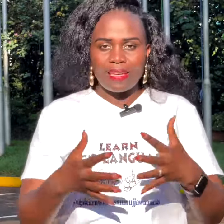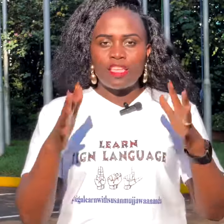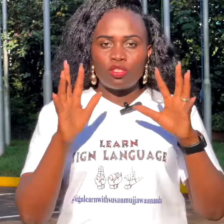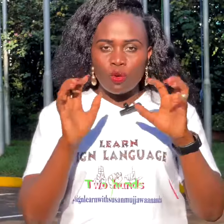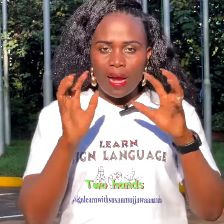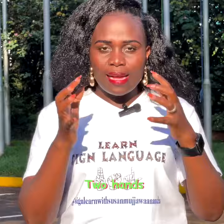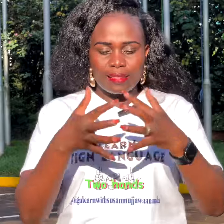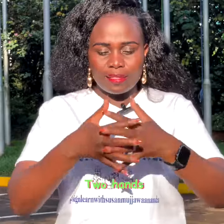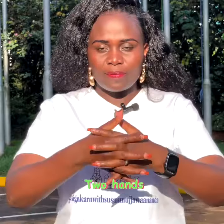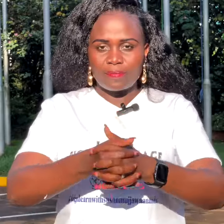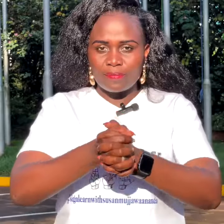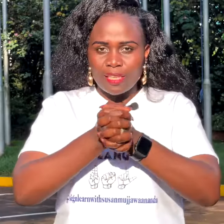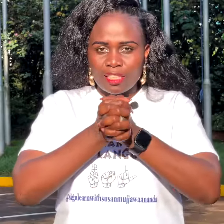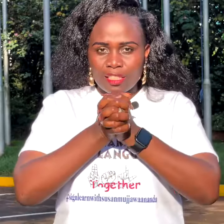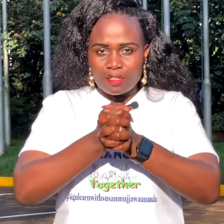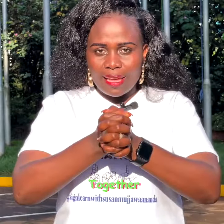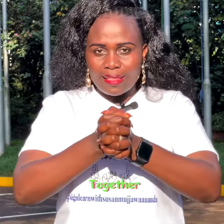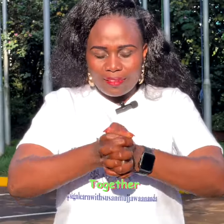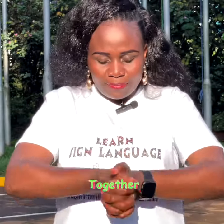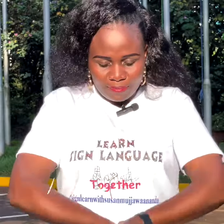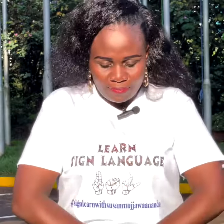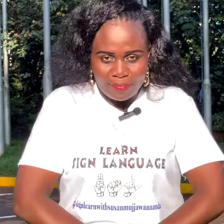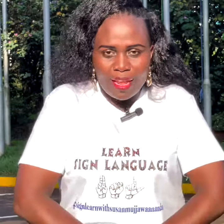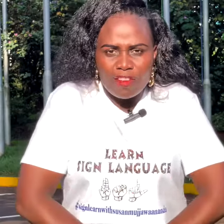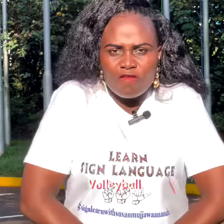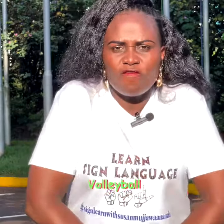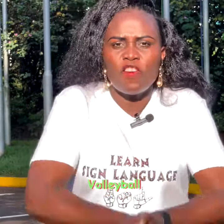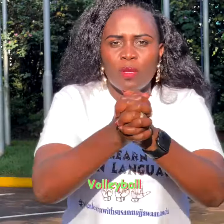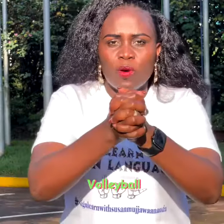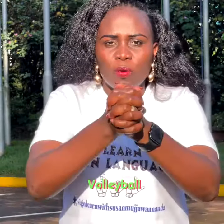Two hands together. Volleyball.